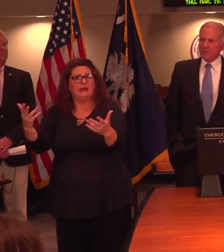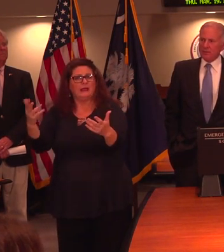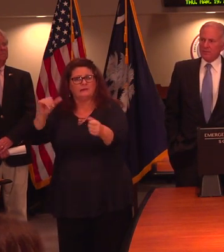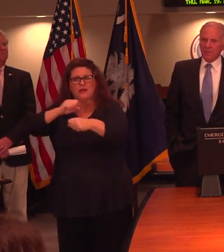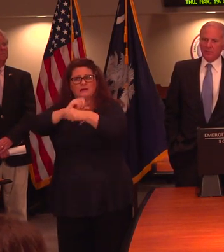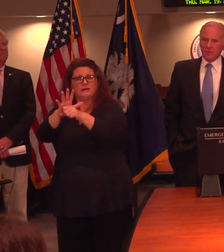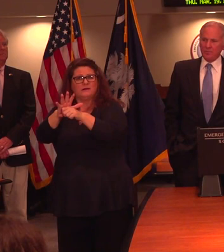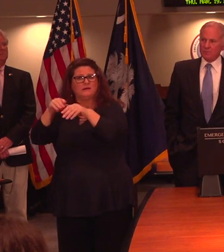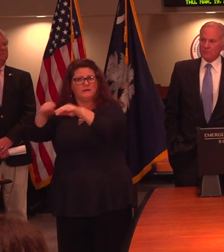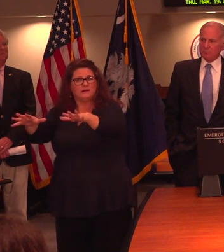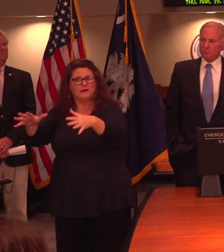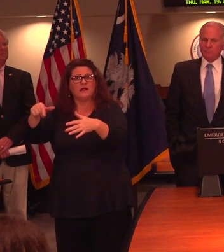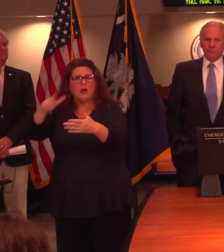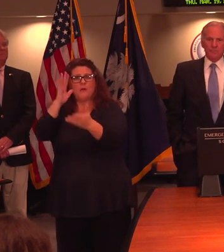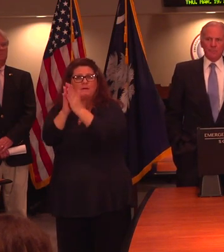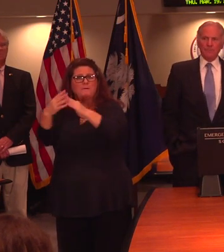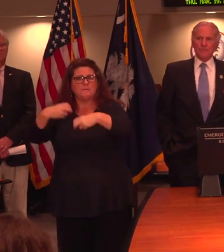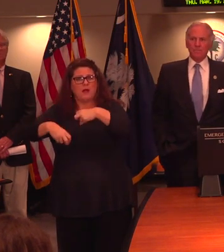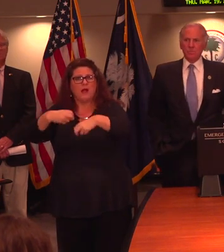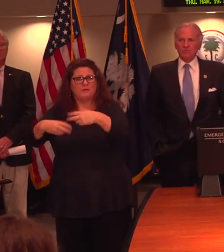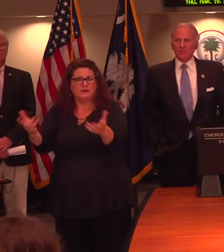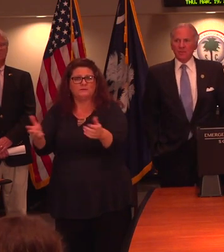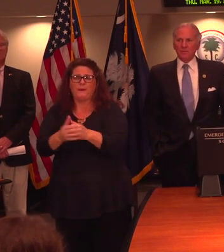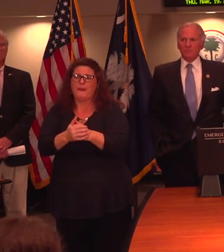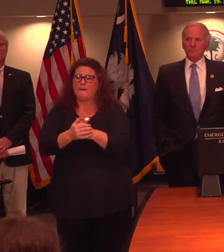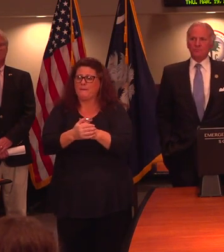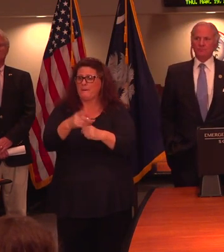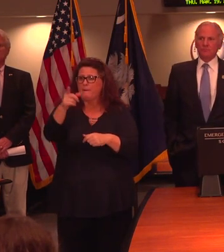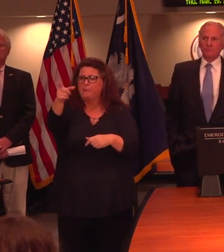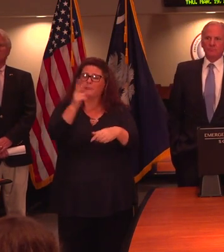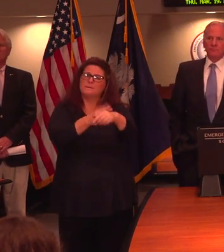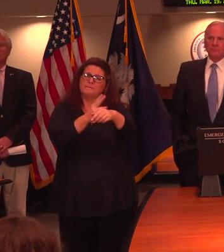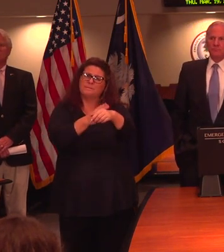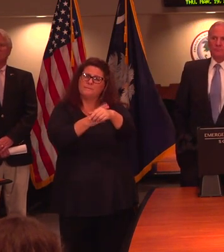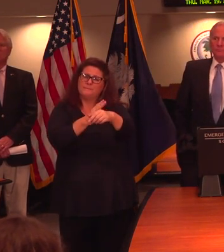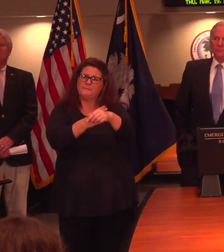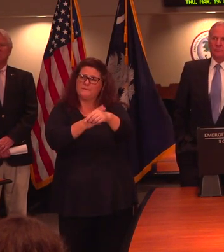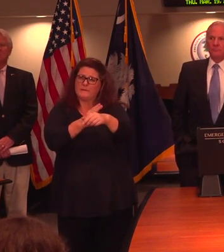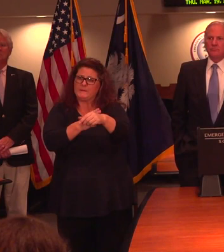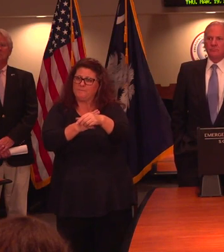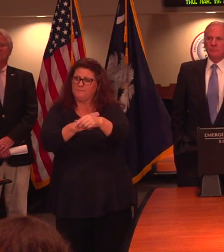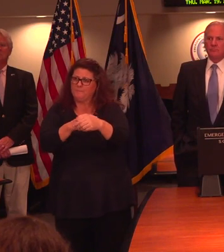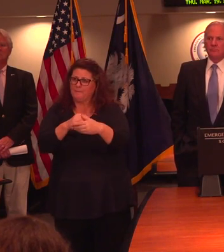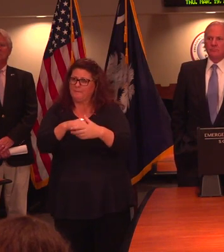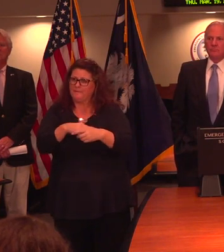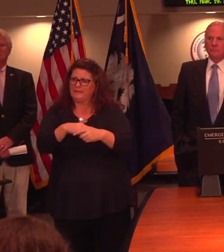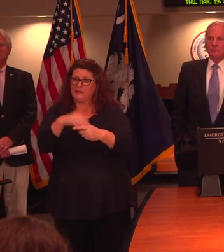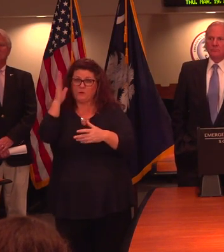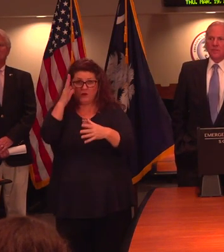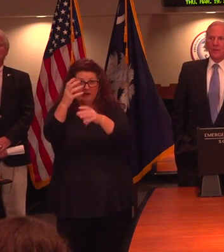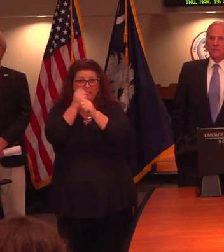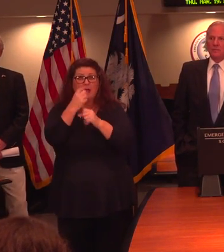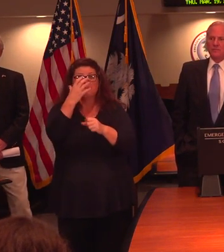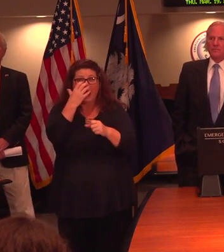that we have problems. And talking further about hospitals, can you speak a bit? I mean, are they going to be getting any of the masks and things